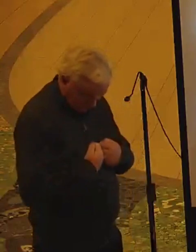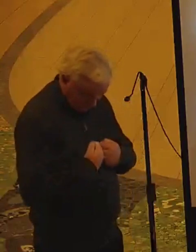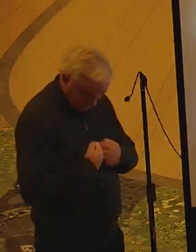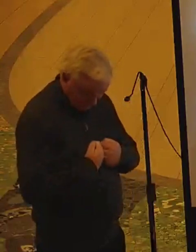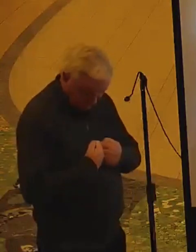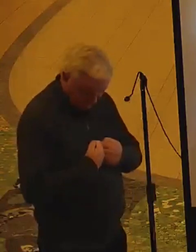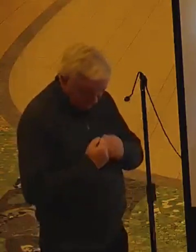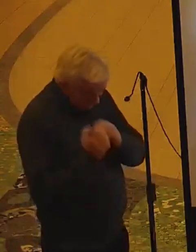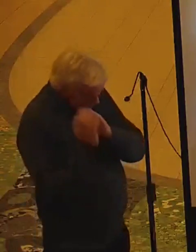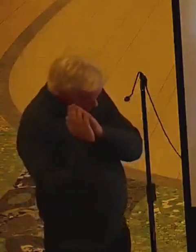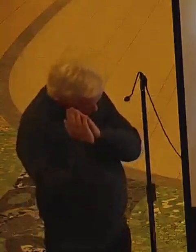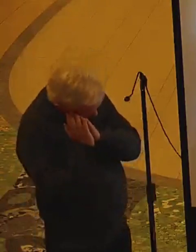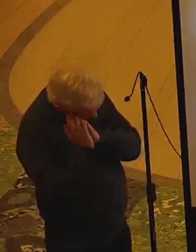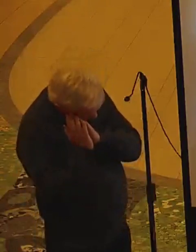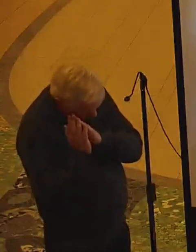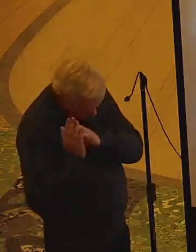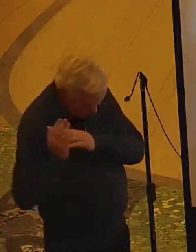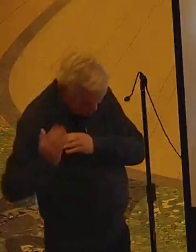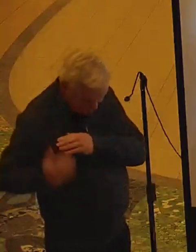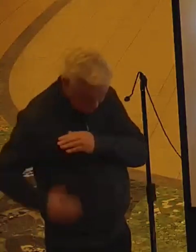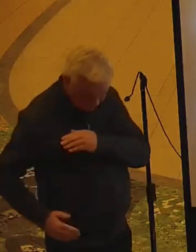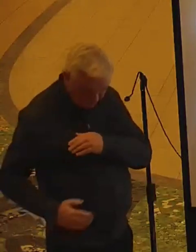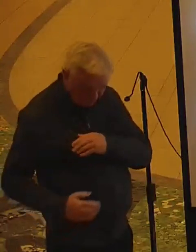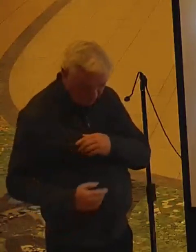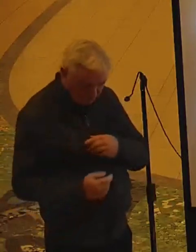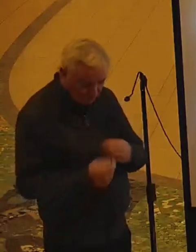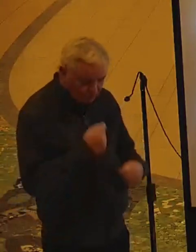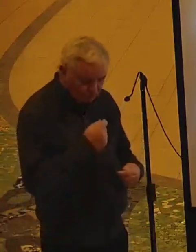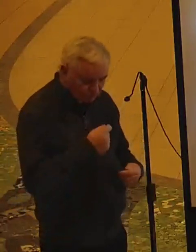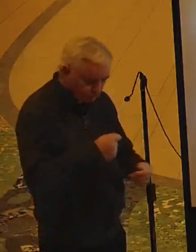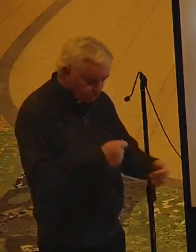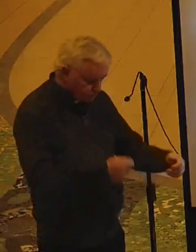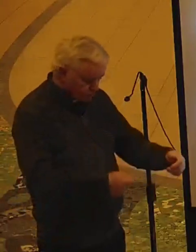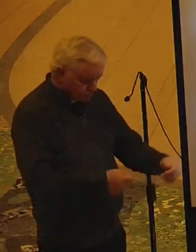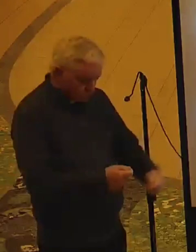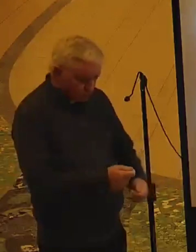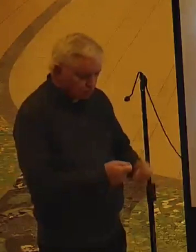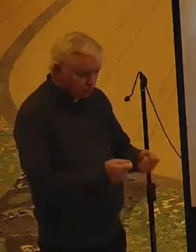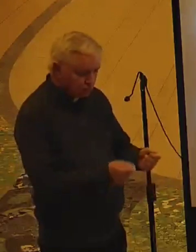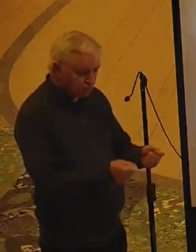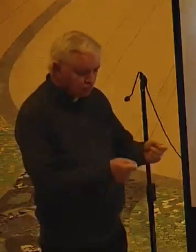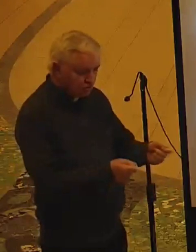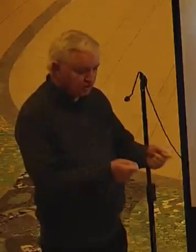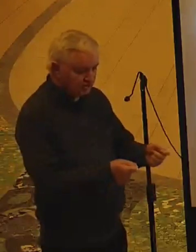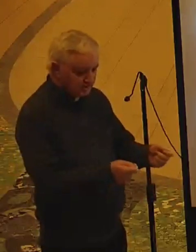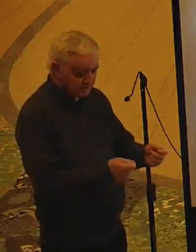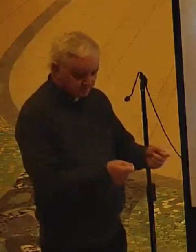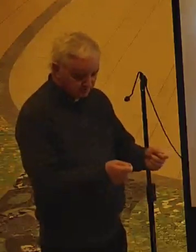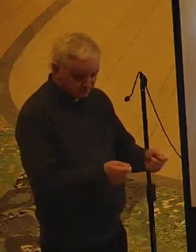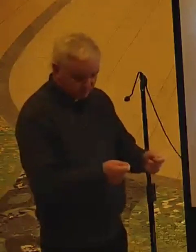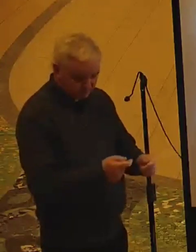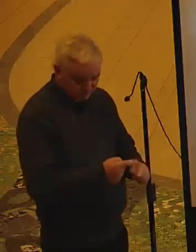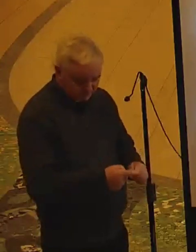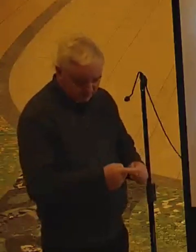blankets, sleeping mats, cooking,